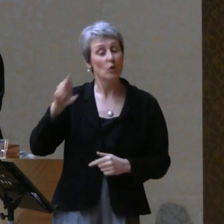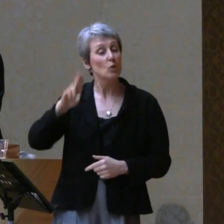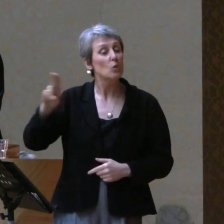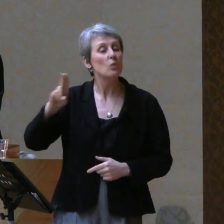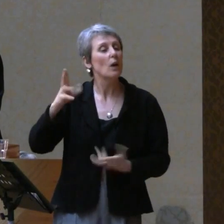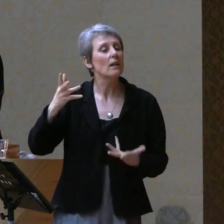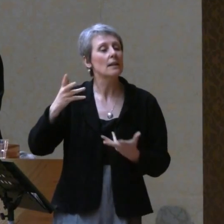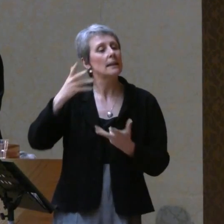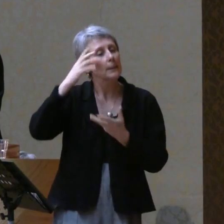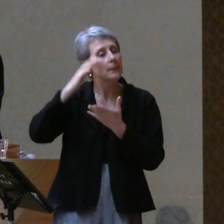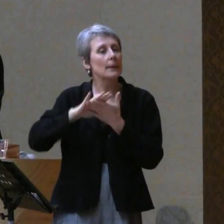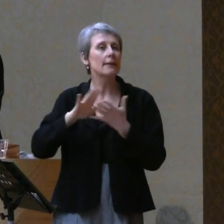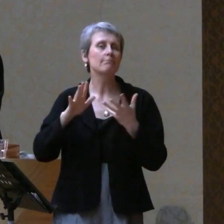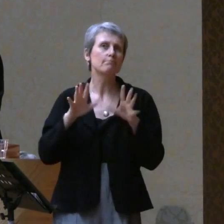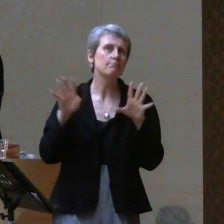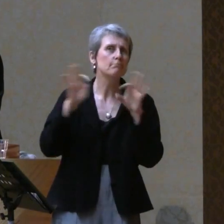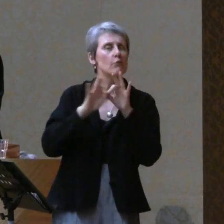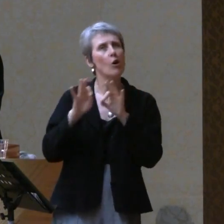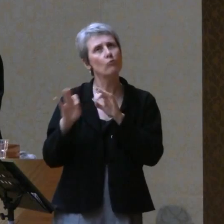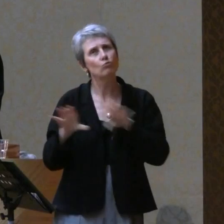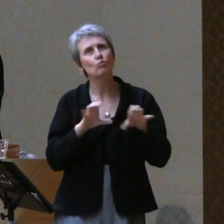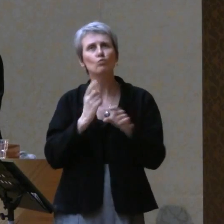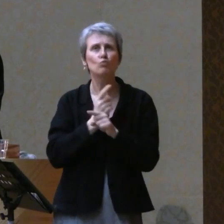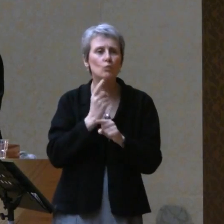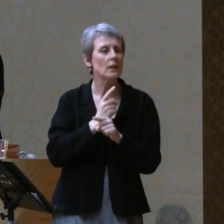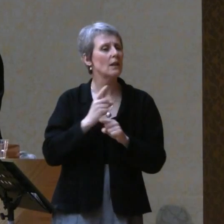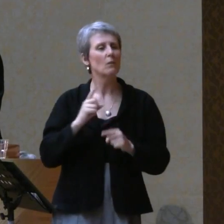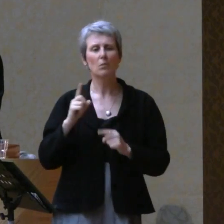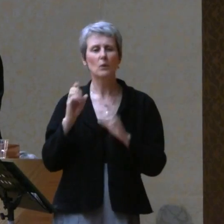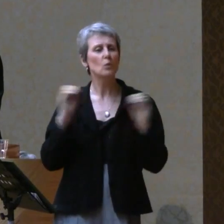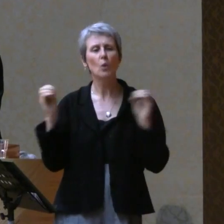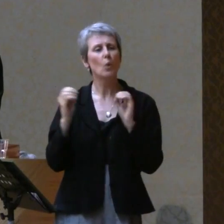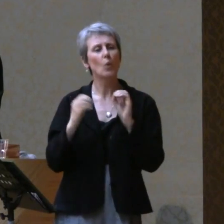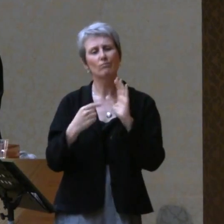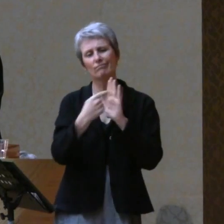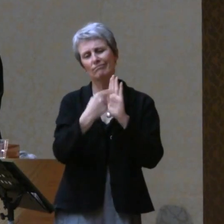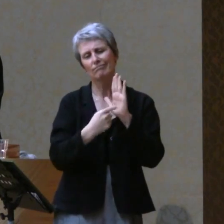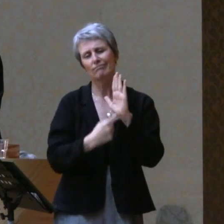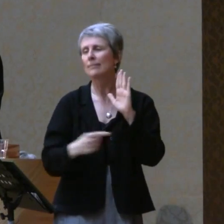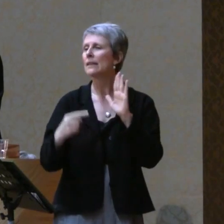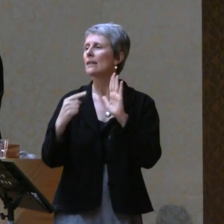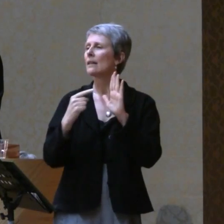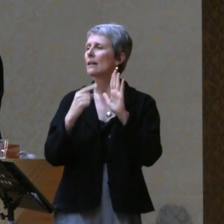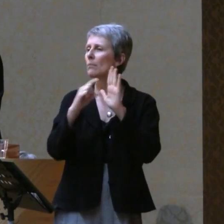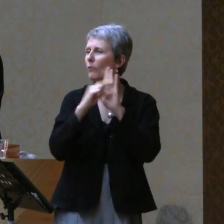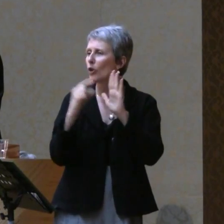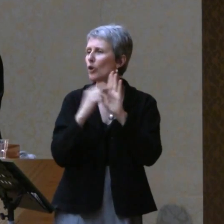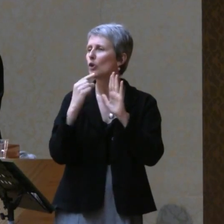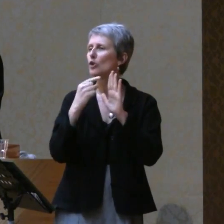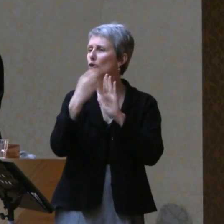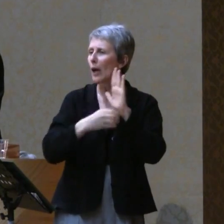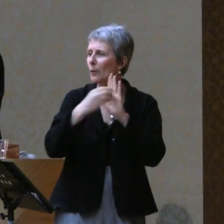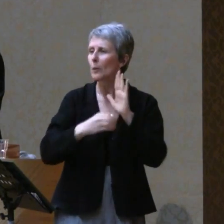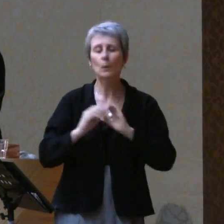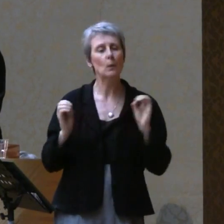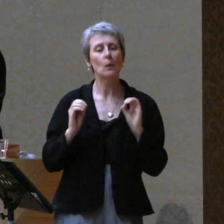with all the ethics and none of the doctrine. They do good without believing in hell.